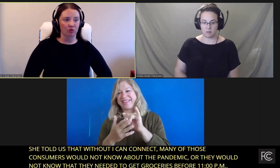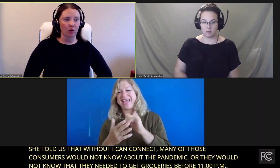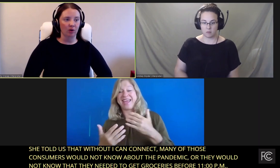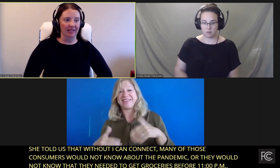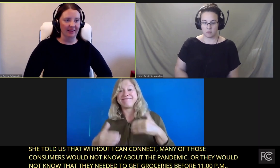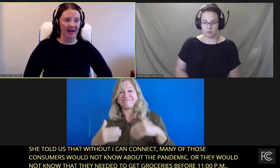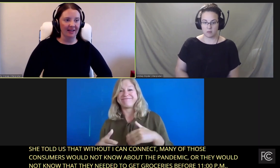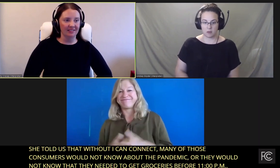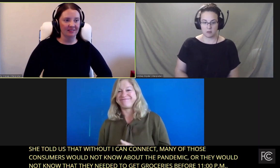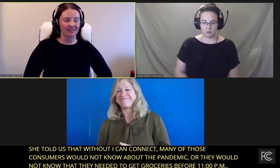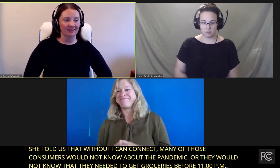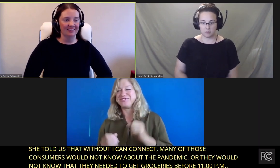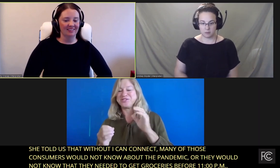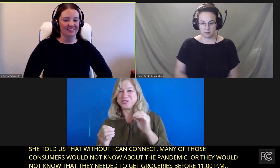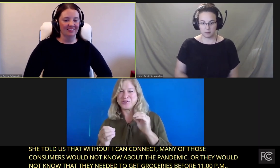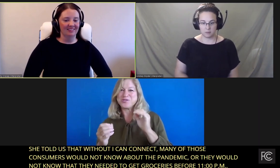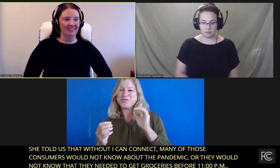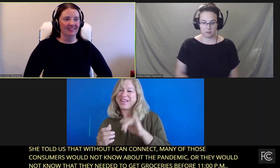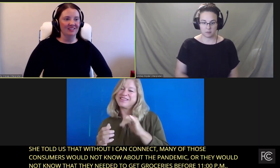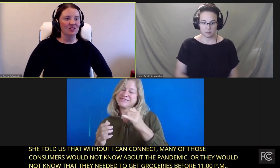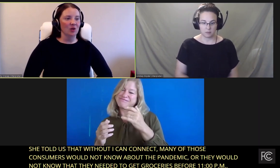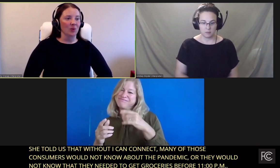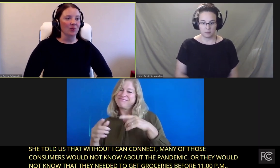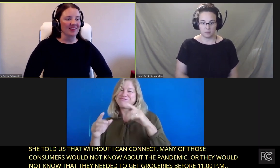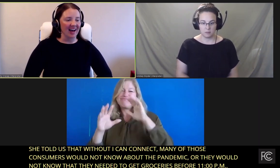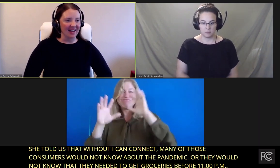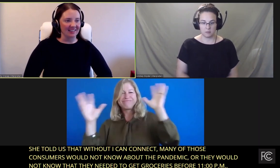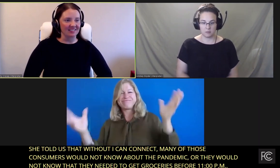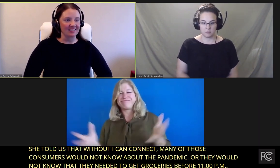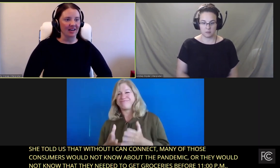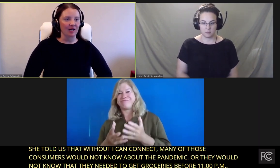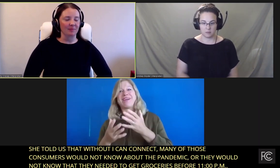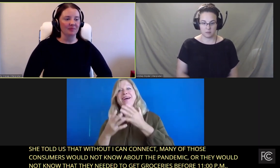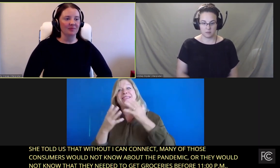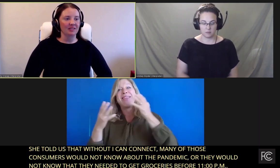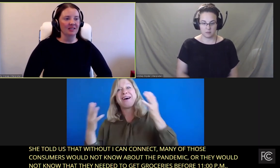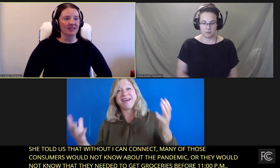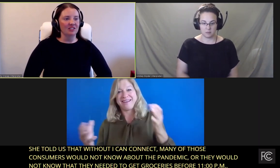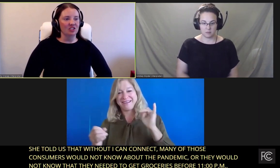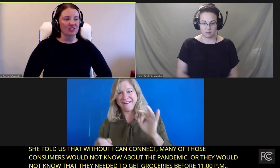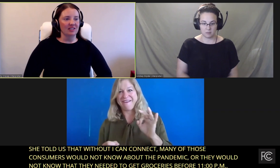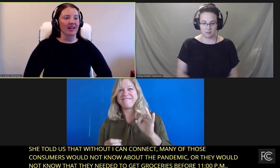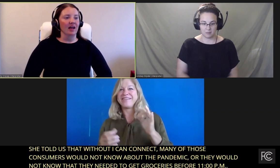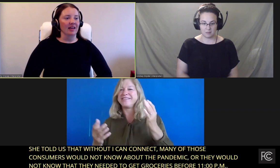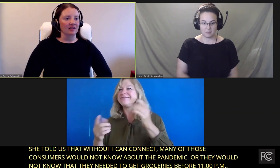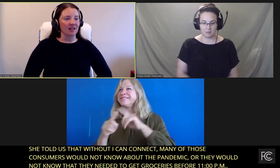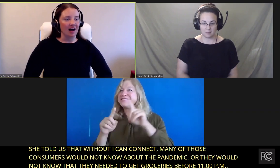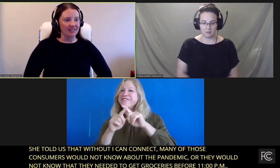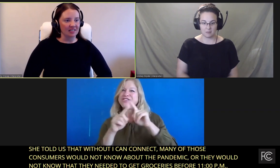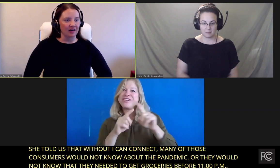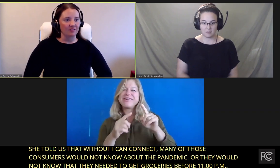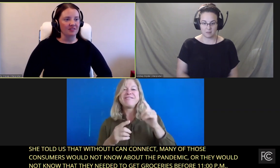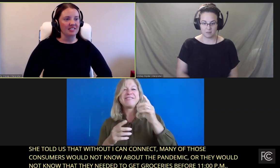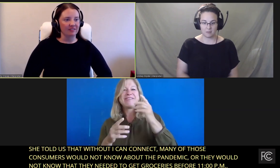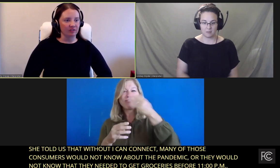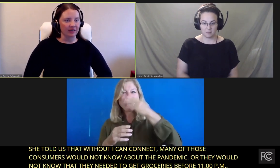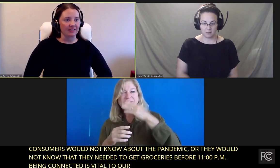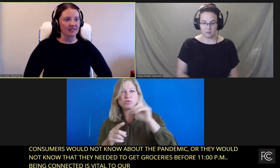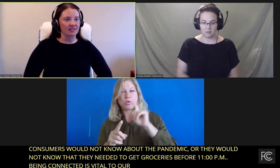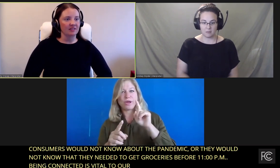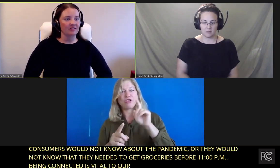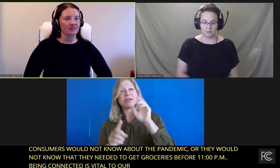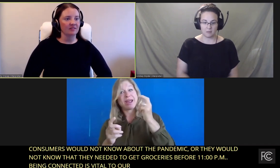a huge role in that. So that is just a lot of